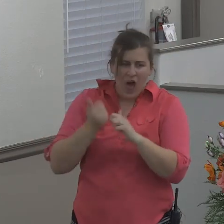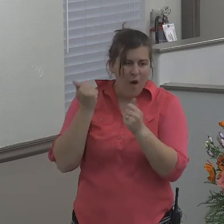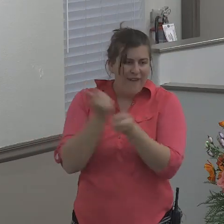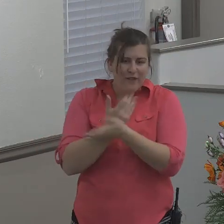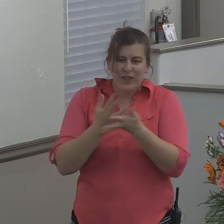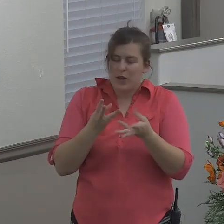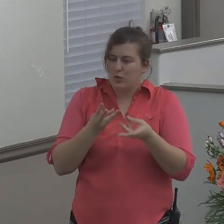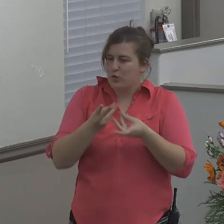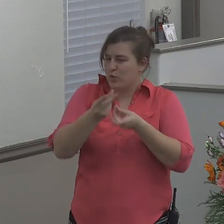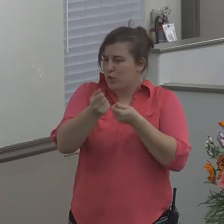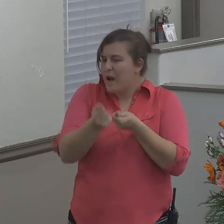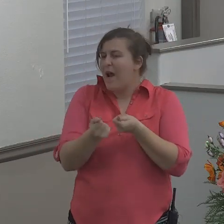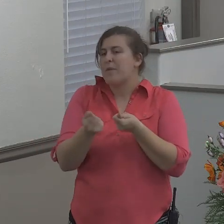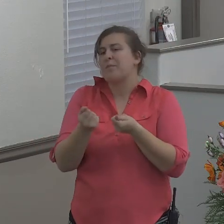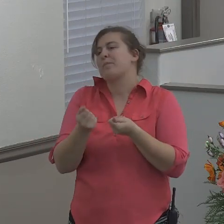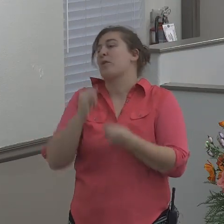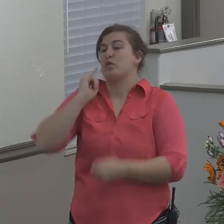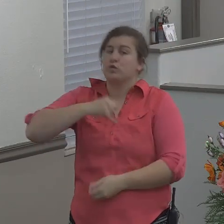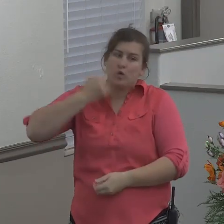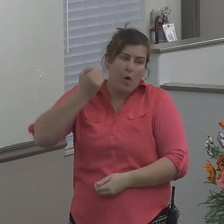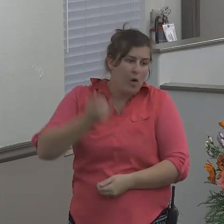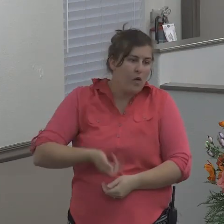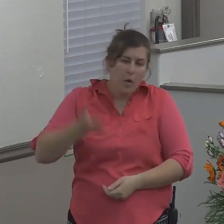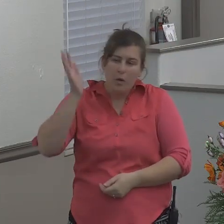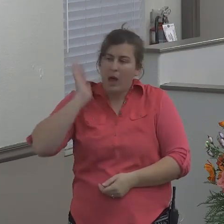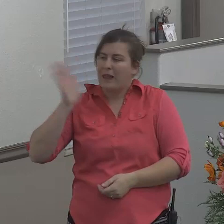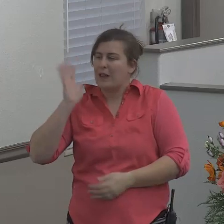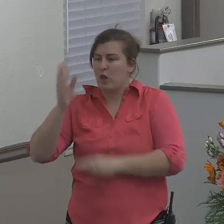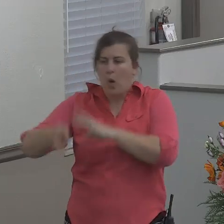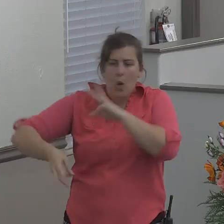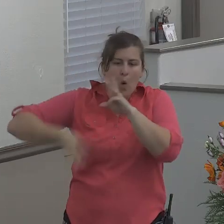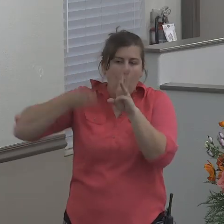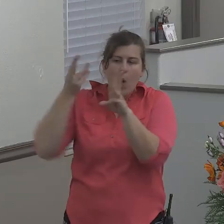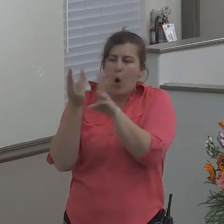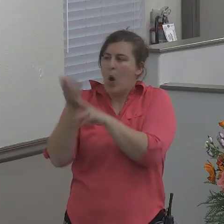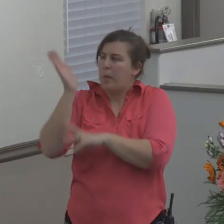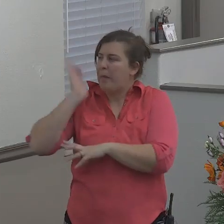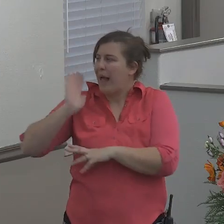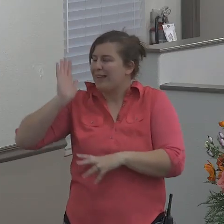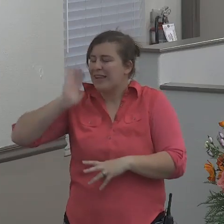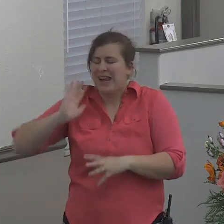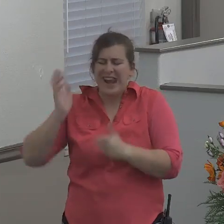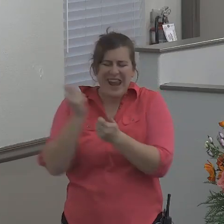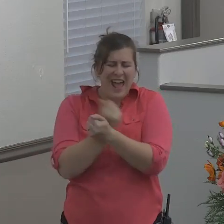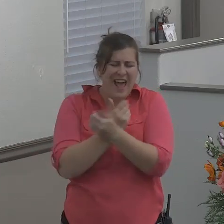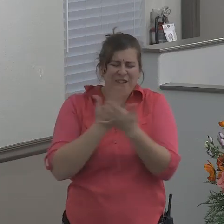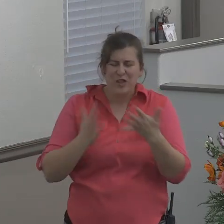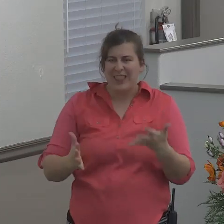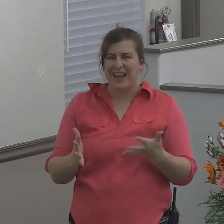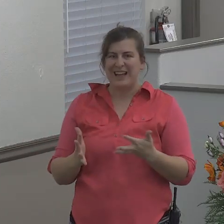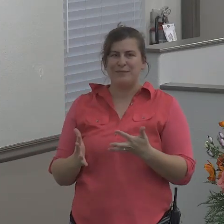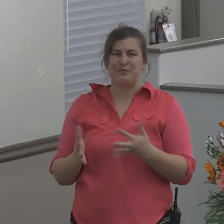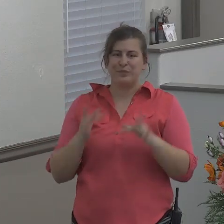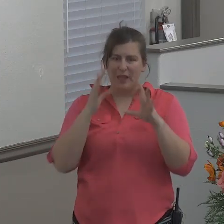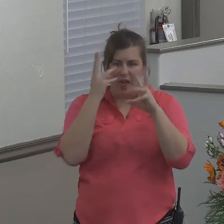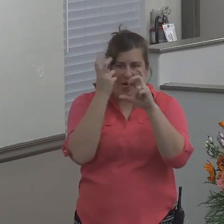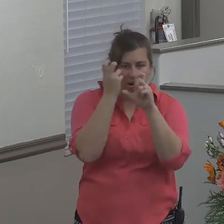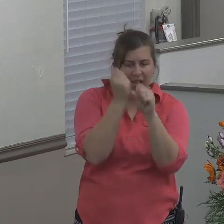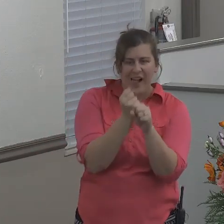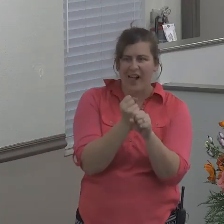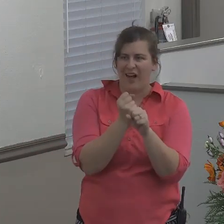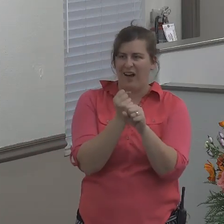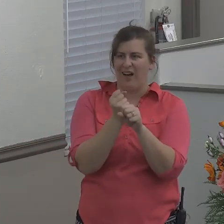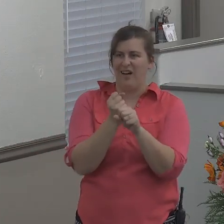was back then. How the world was back then. It just leaves so much to imagine.